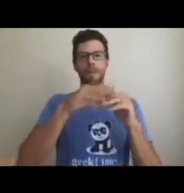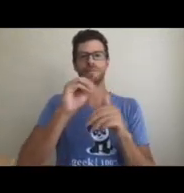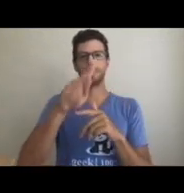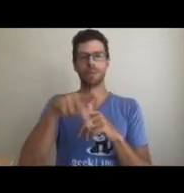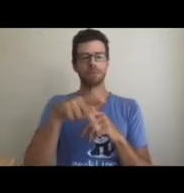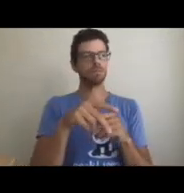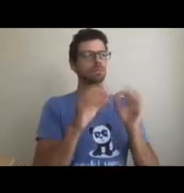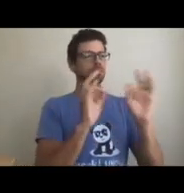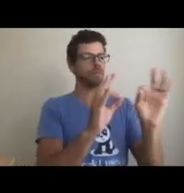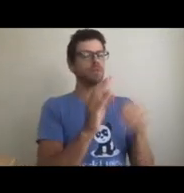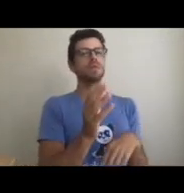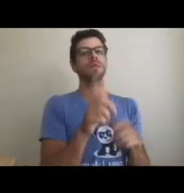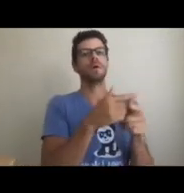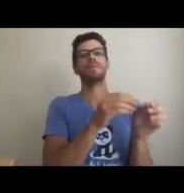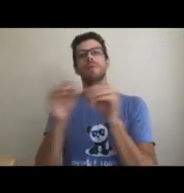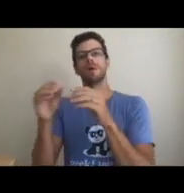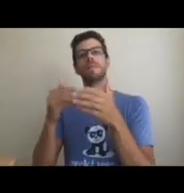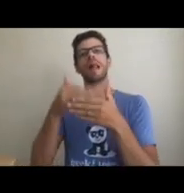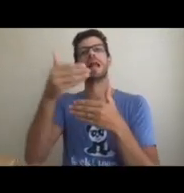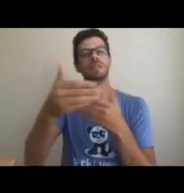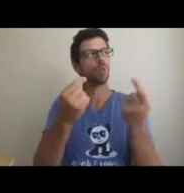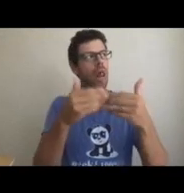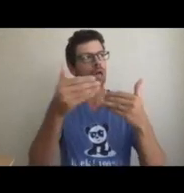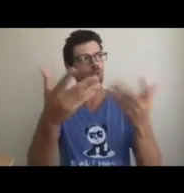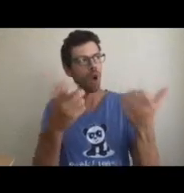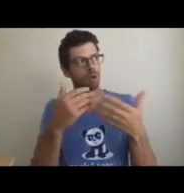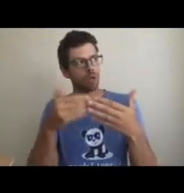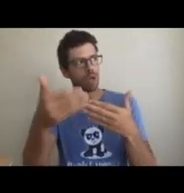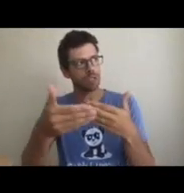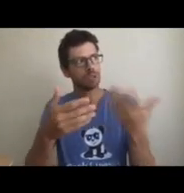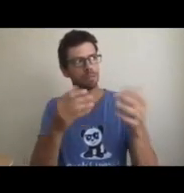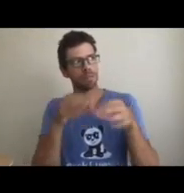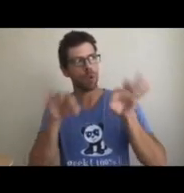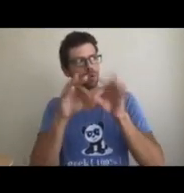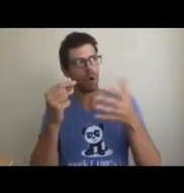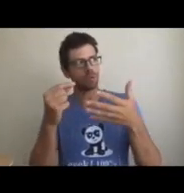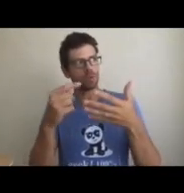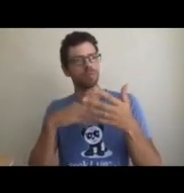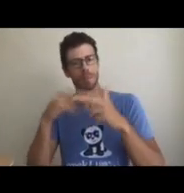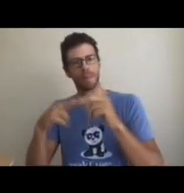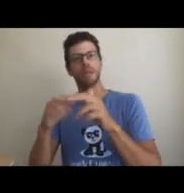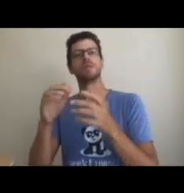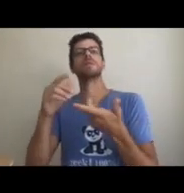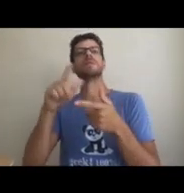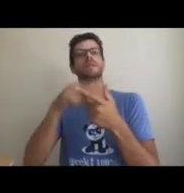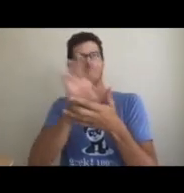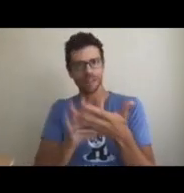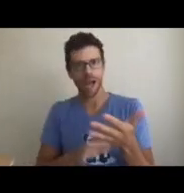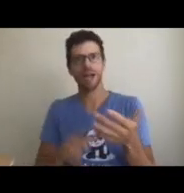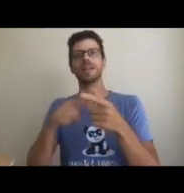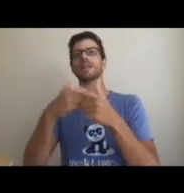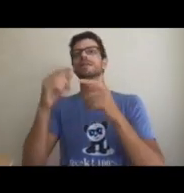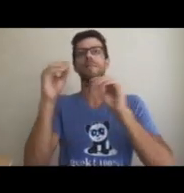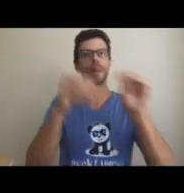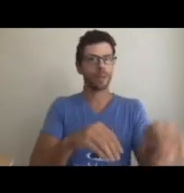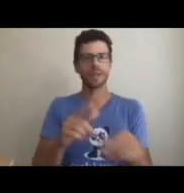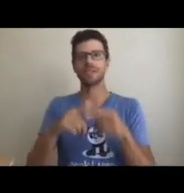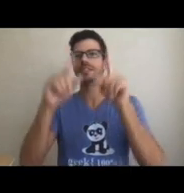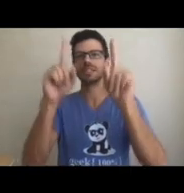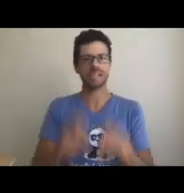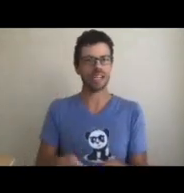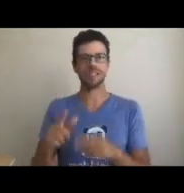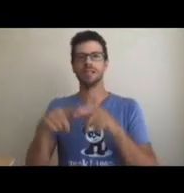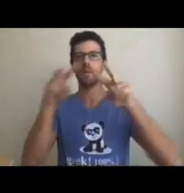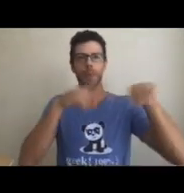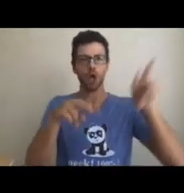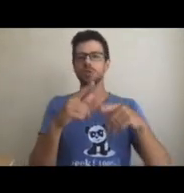clarifying what the requirements are. Third, you design the requirements. Fourth, implement or deploy. Fifth,